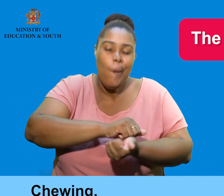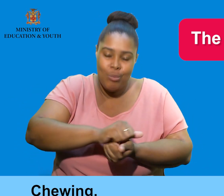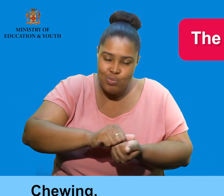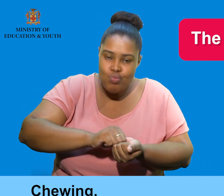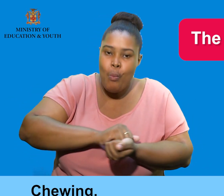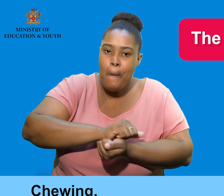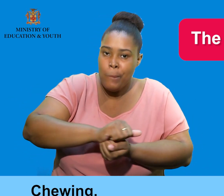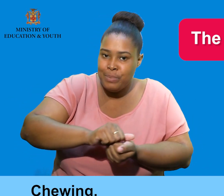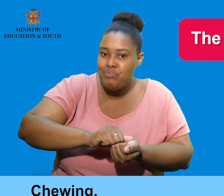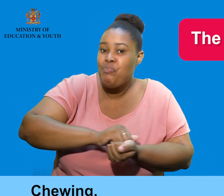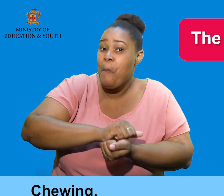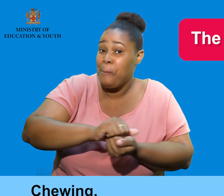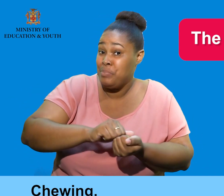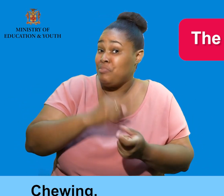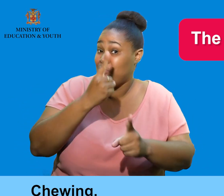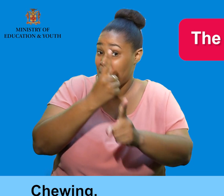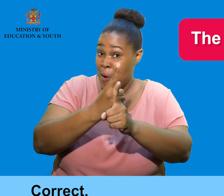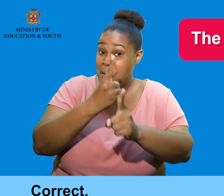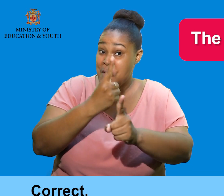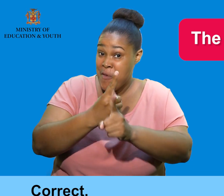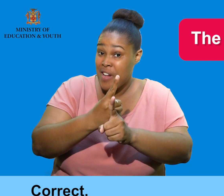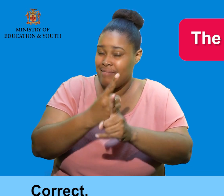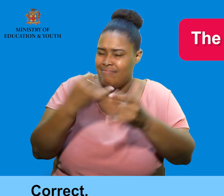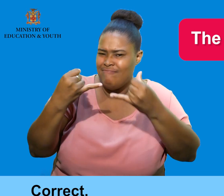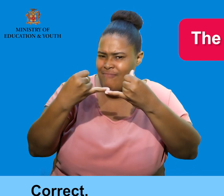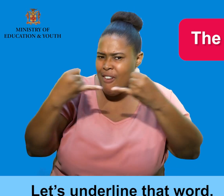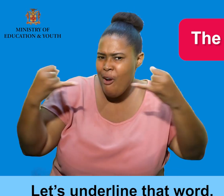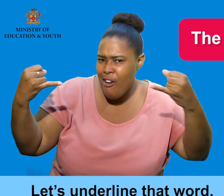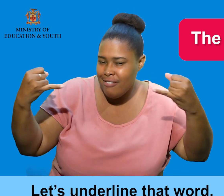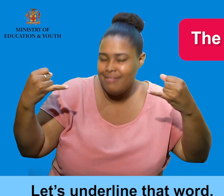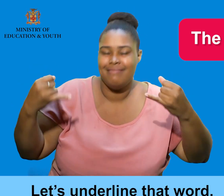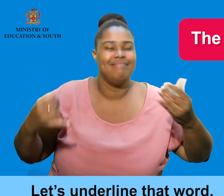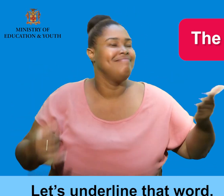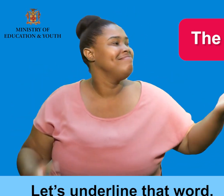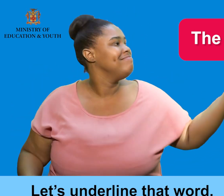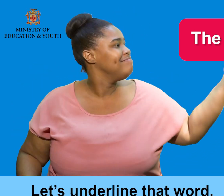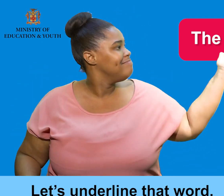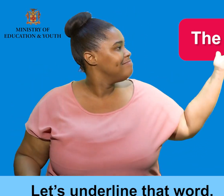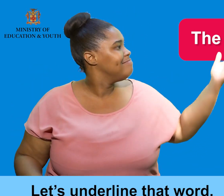Chewing. Correct. Let's underline that word.